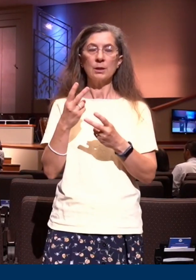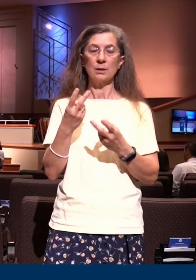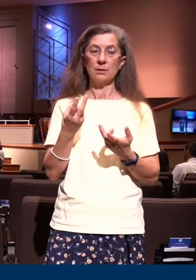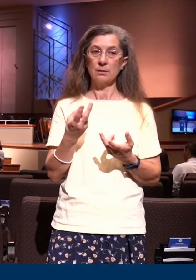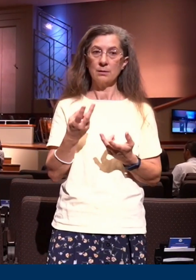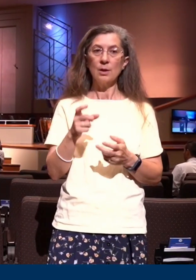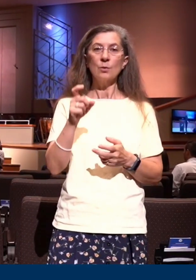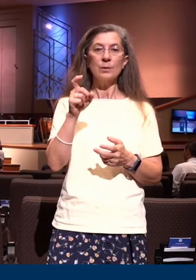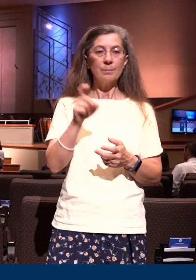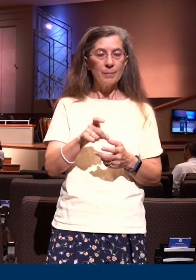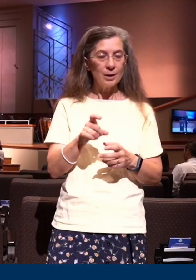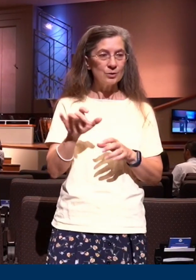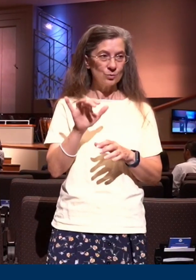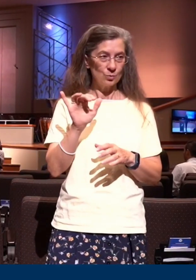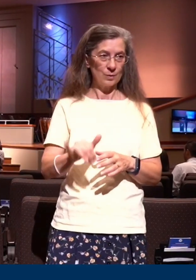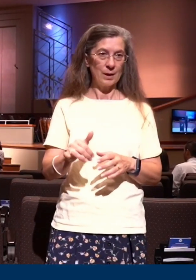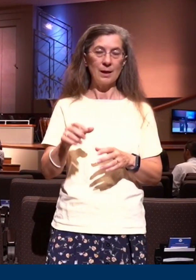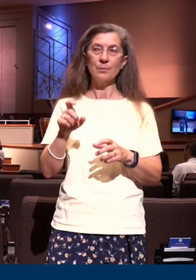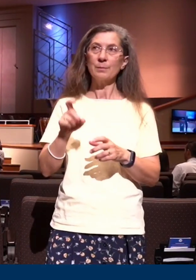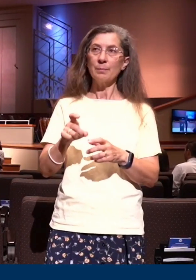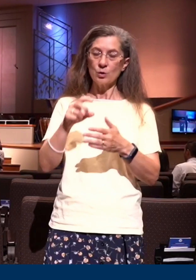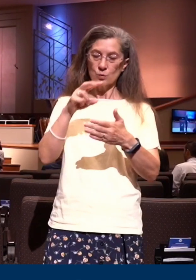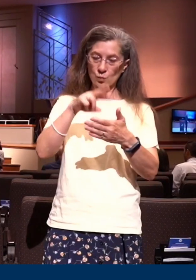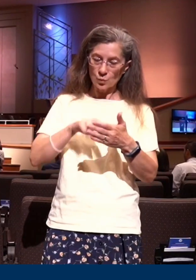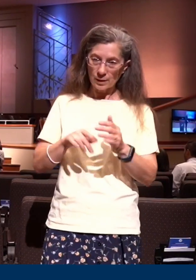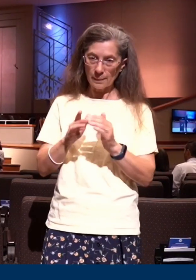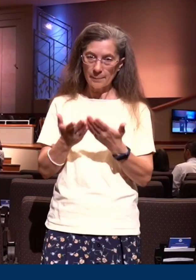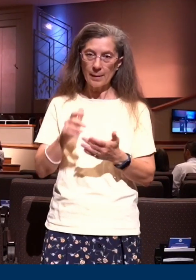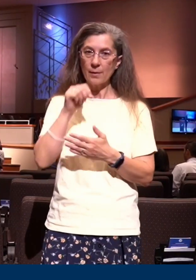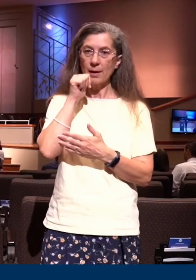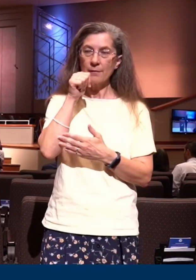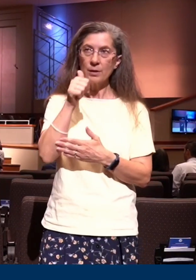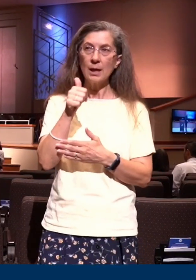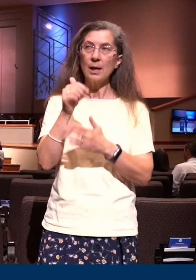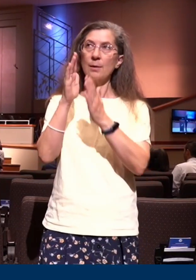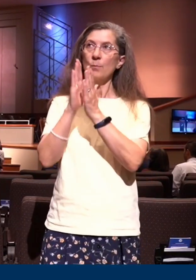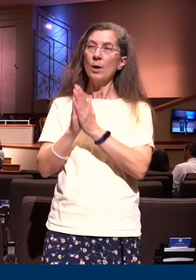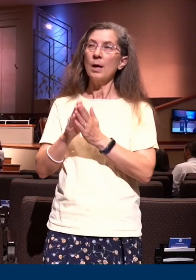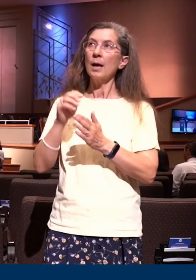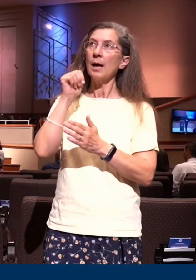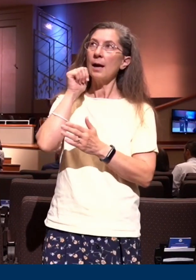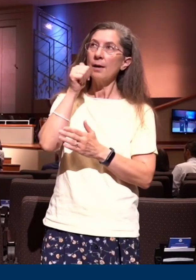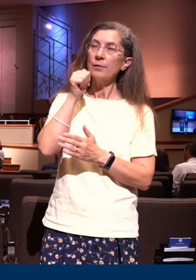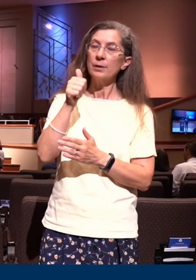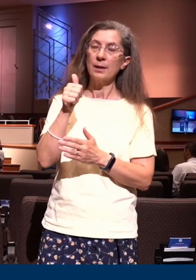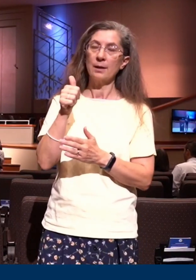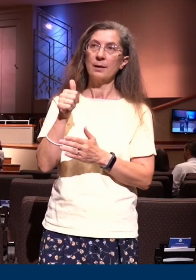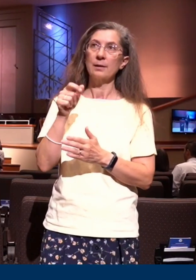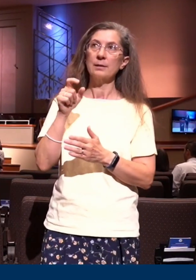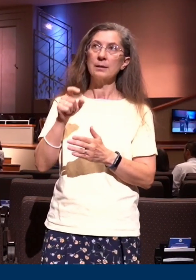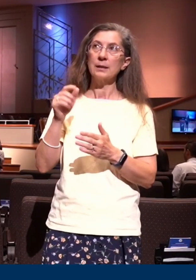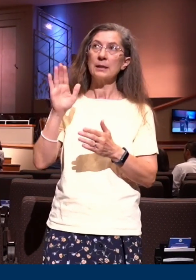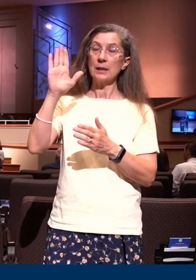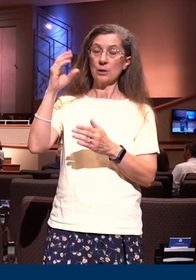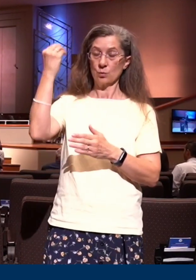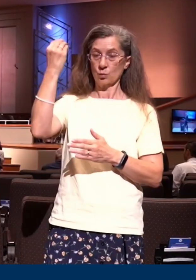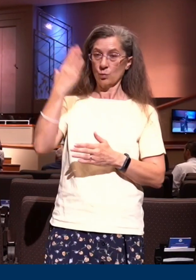be sought for daily we must come before the throne of grace and we must find grace to help us in our time of need